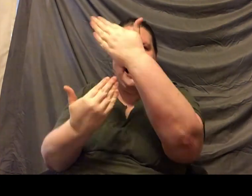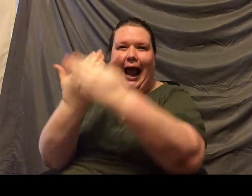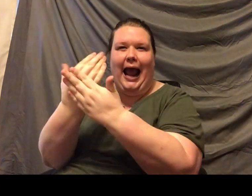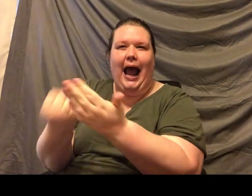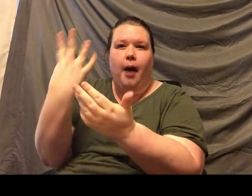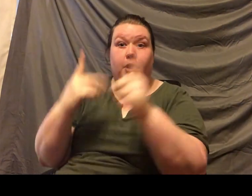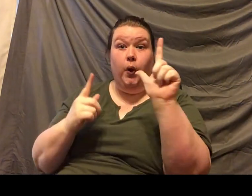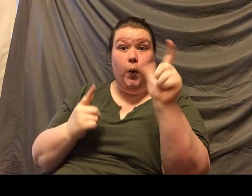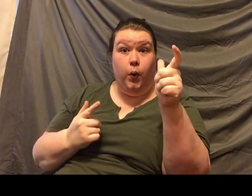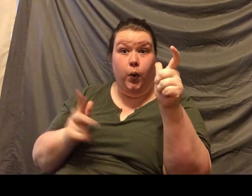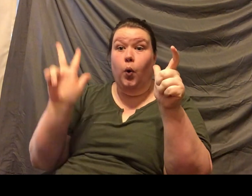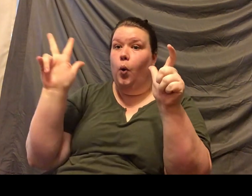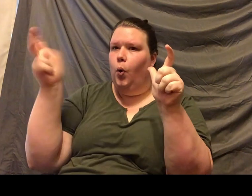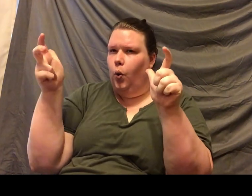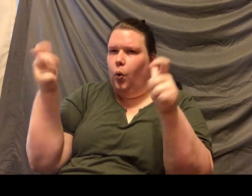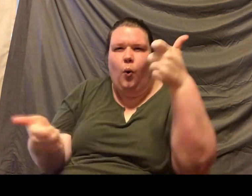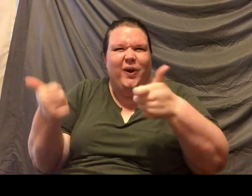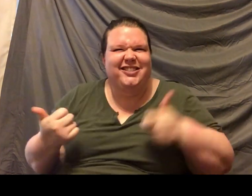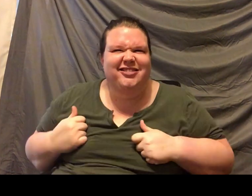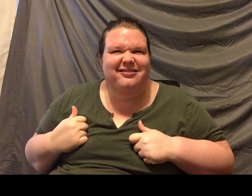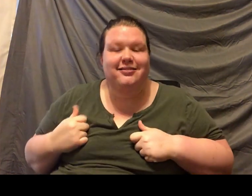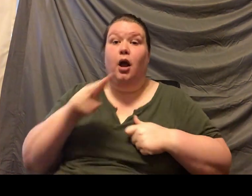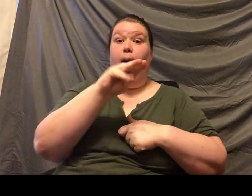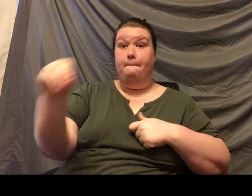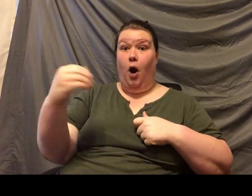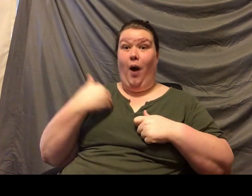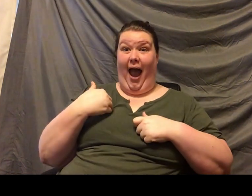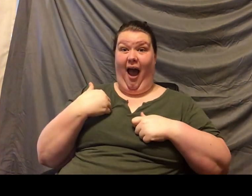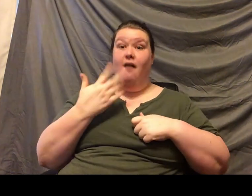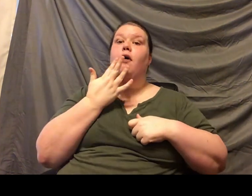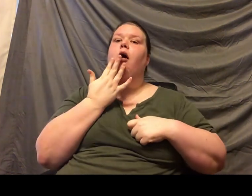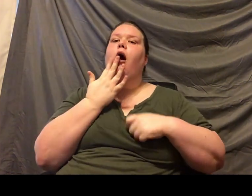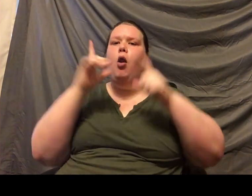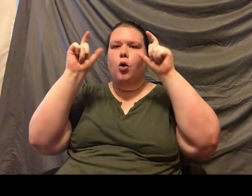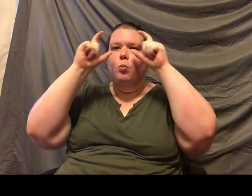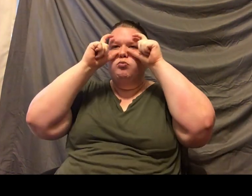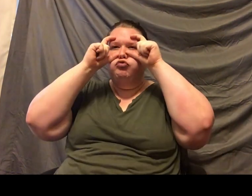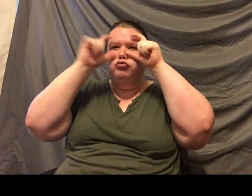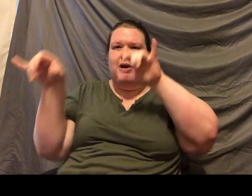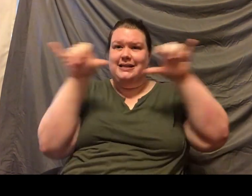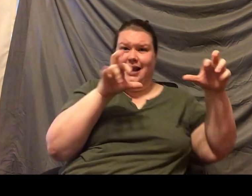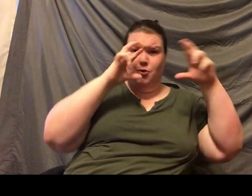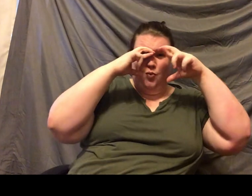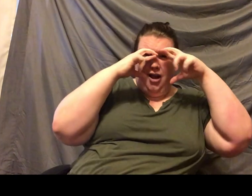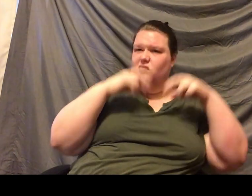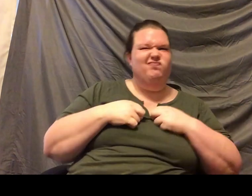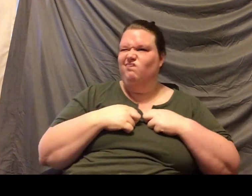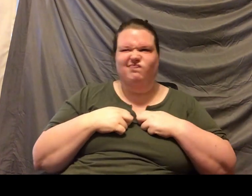does not have that raccoon face because he's a two-toed sloth. So they do look a lot different in the face. They have a big nose, but the three-toed sloths are going